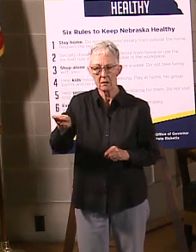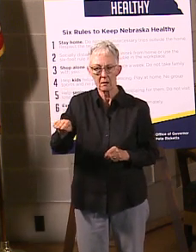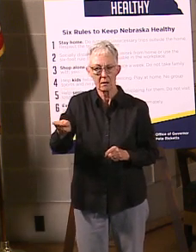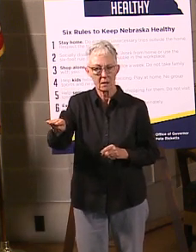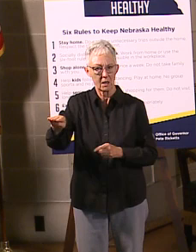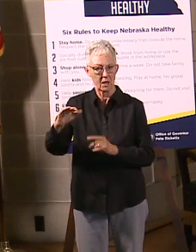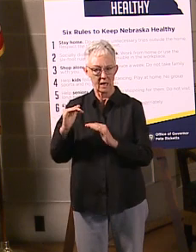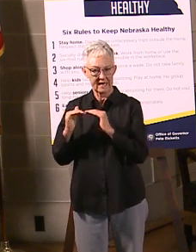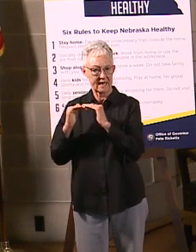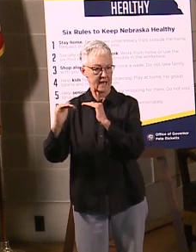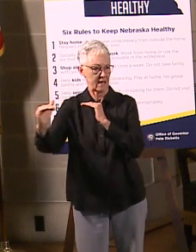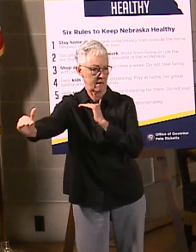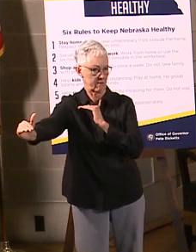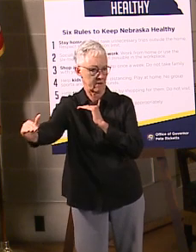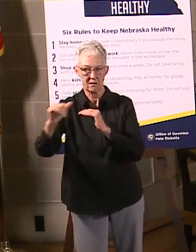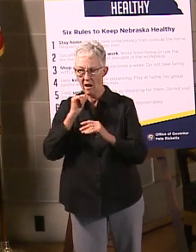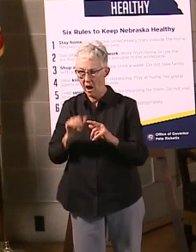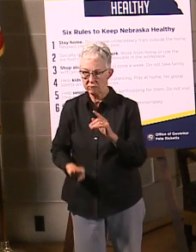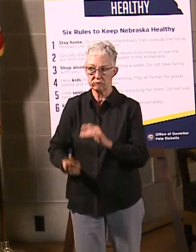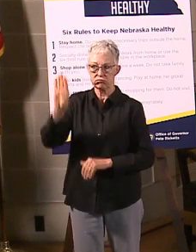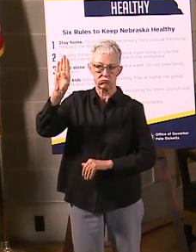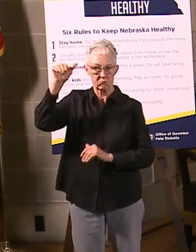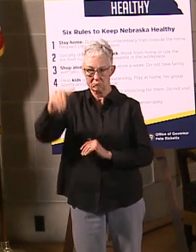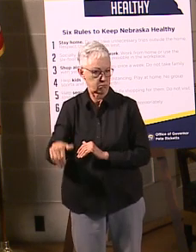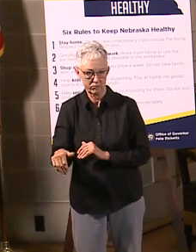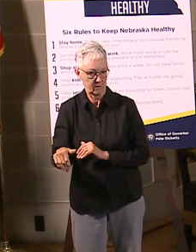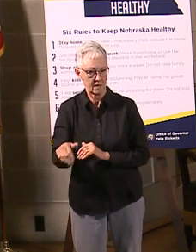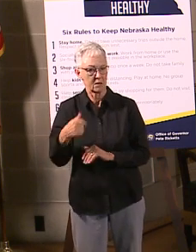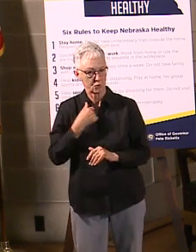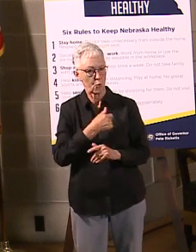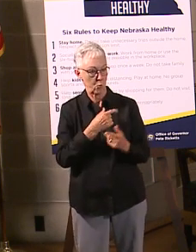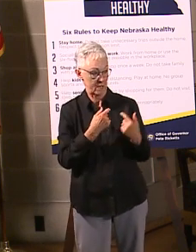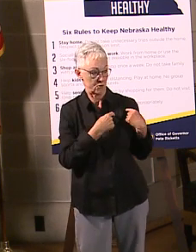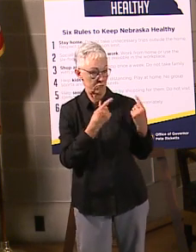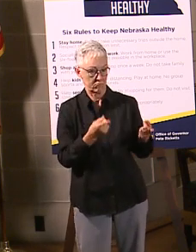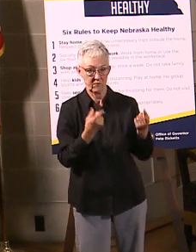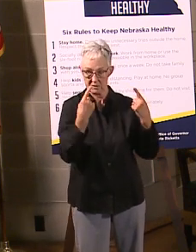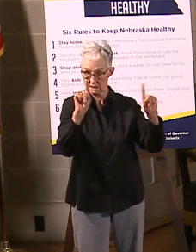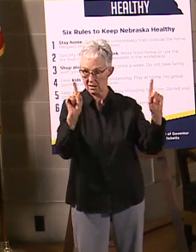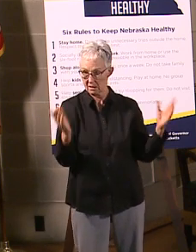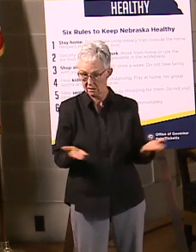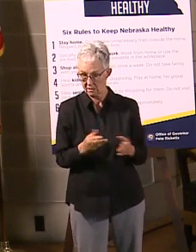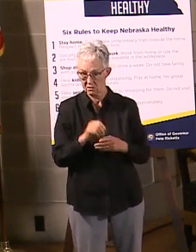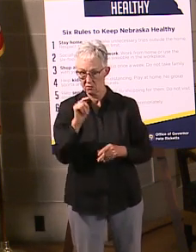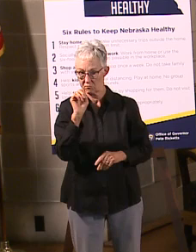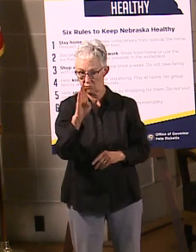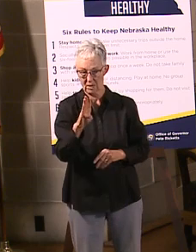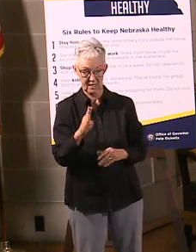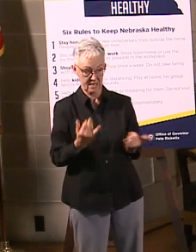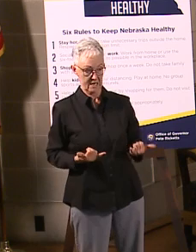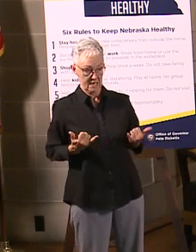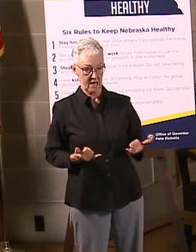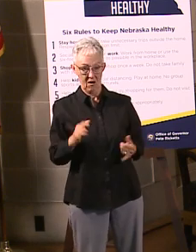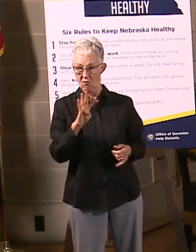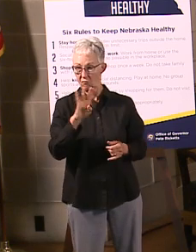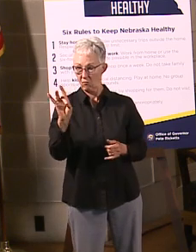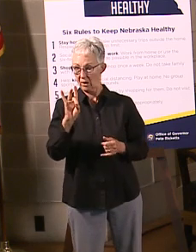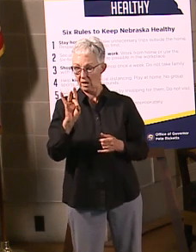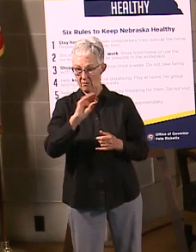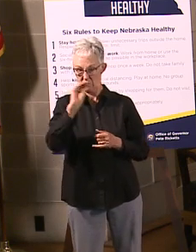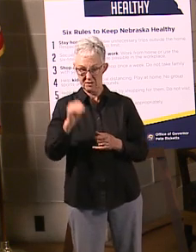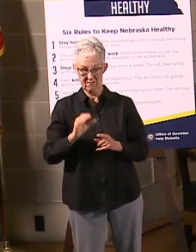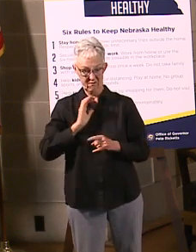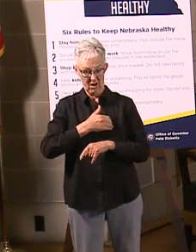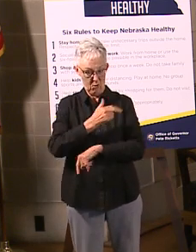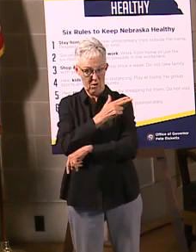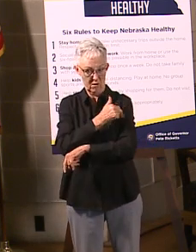we've been successful at doing that here in Nebraska. So if you look right now, we've got 48% of our hospital beds available, 44